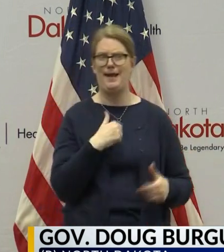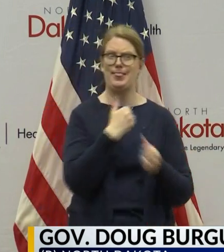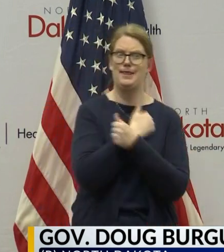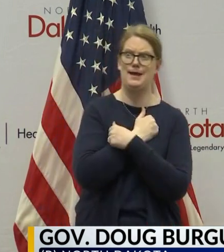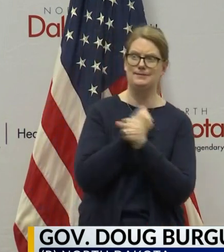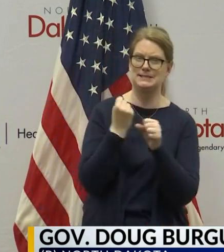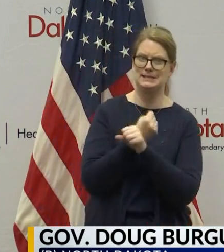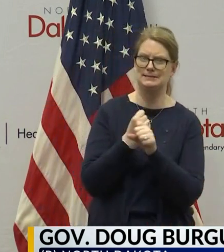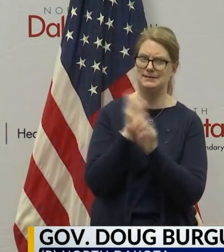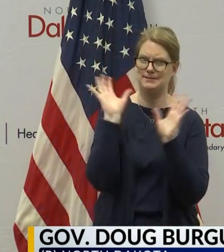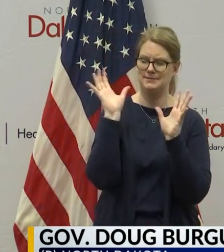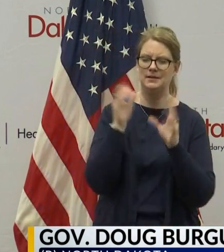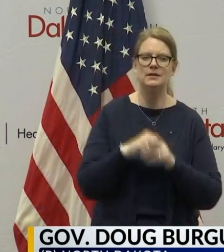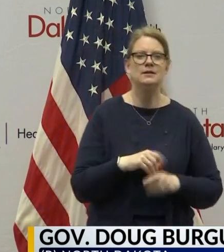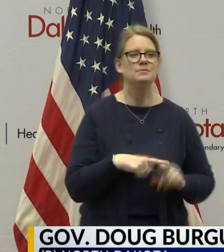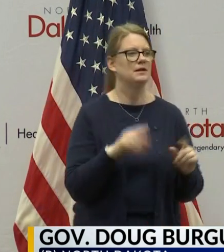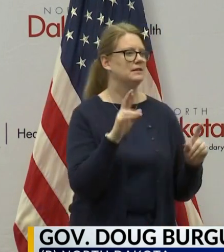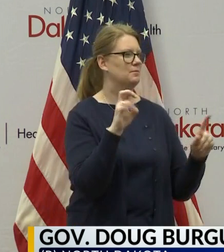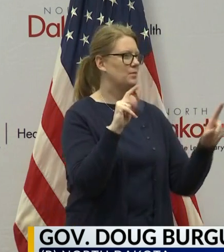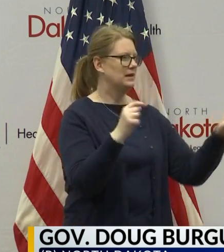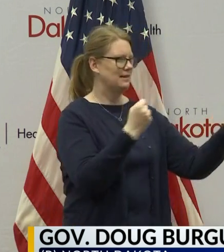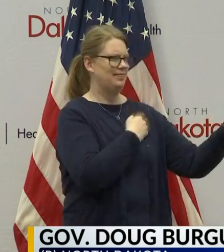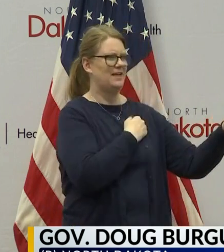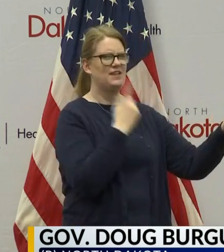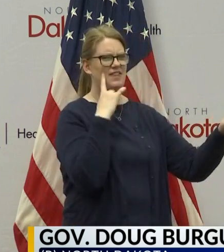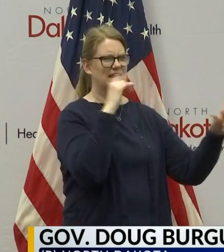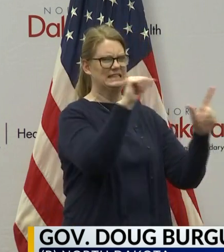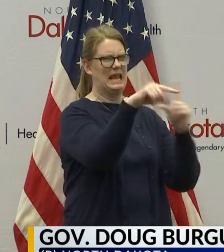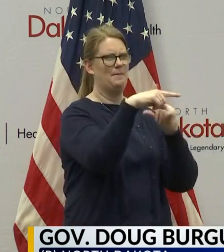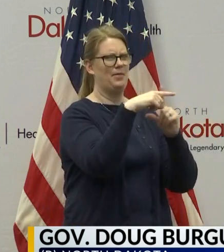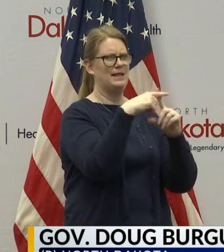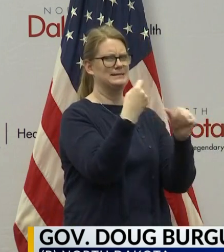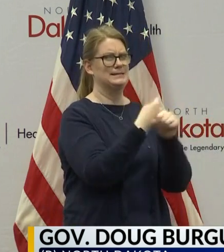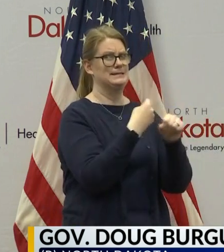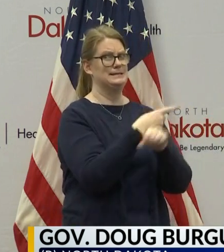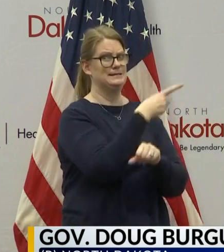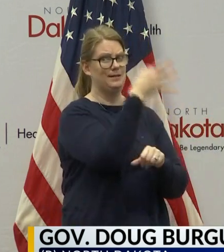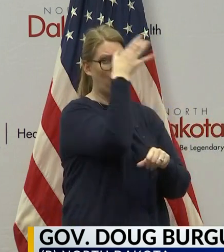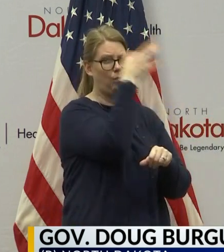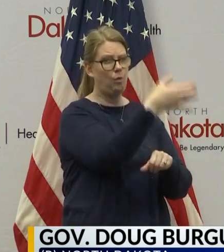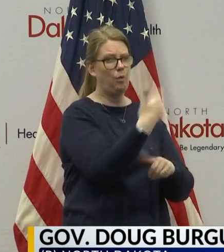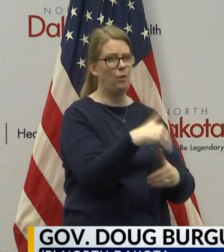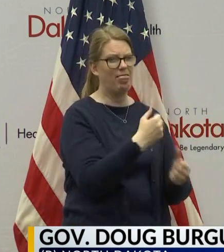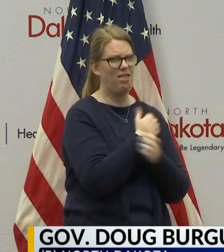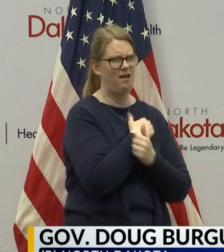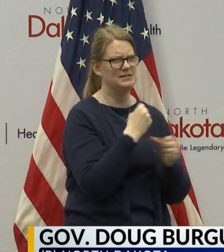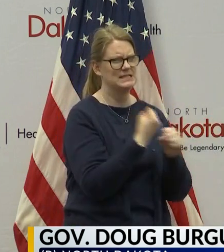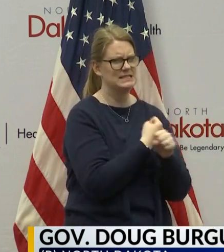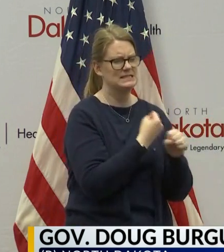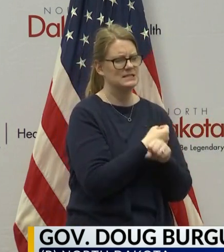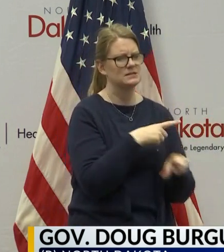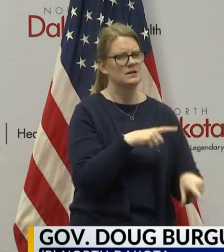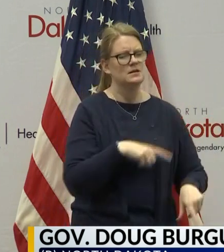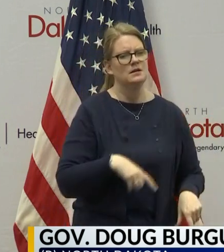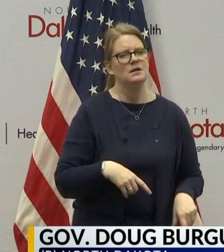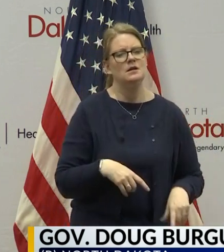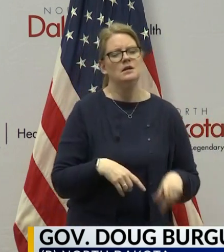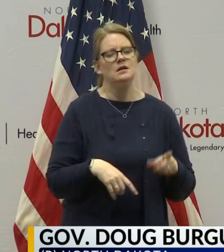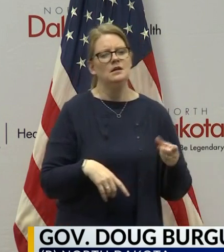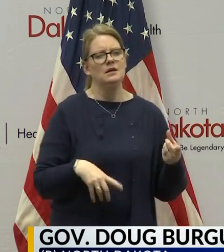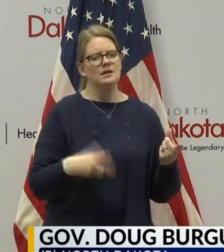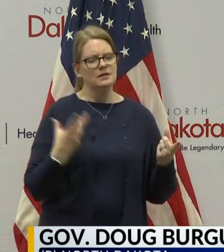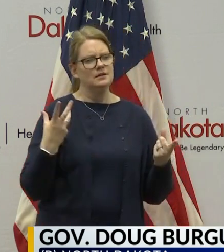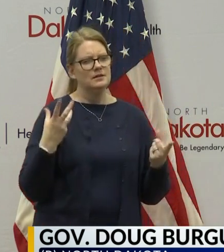anyway, we are just saying that neither does Brent. Brent loved it. I think he got an A plus in statistics. But anyway, we are, we, we are, it is,